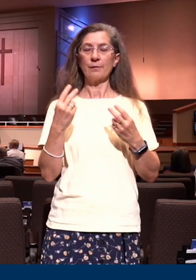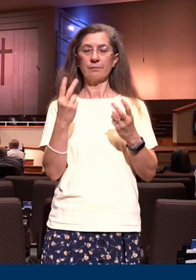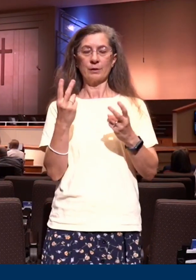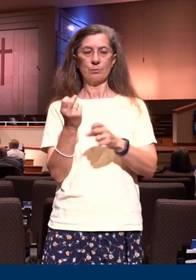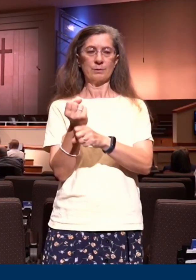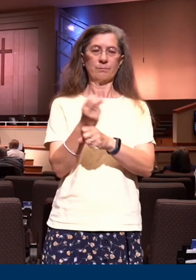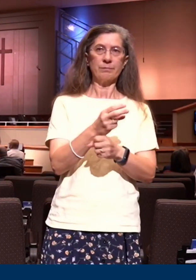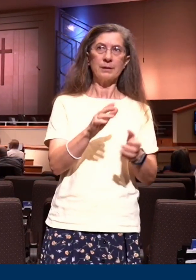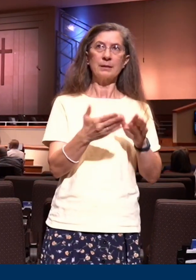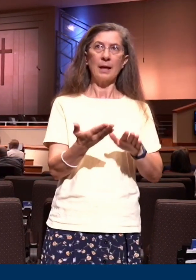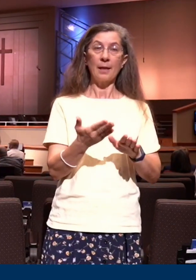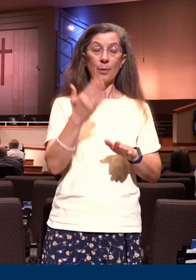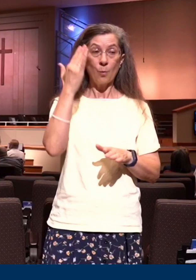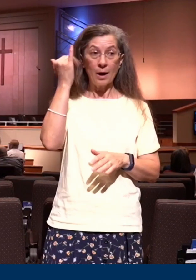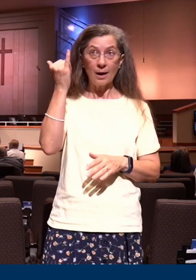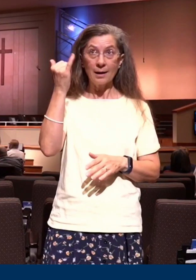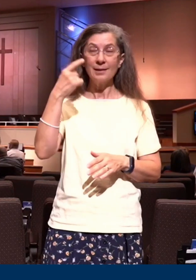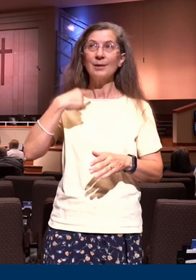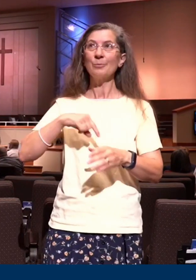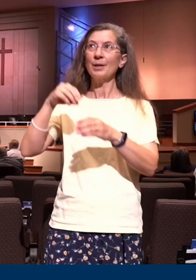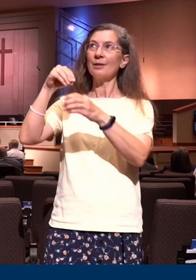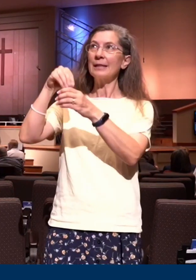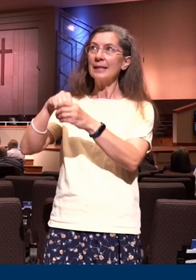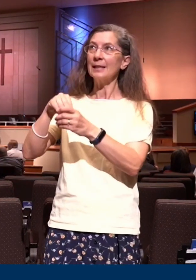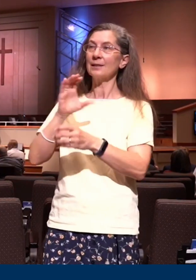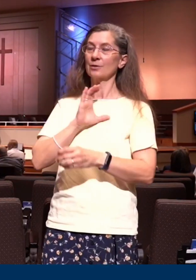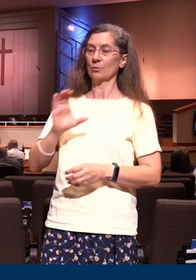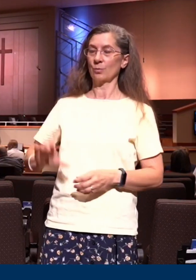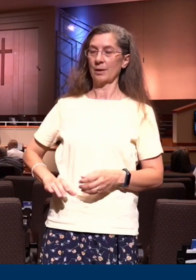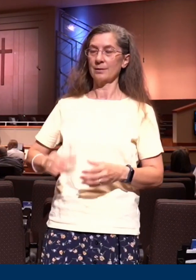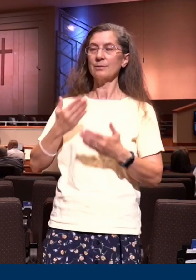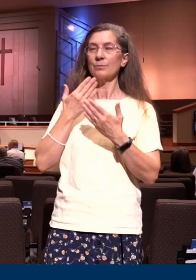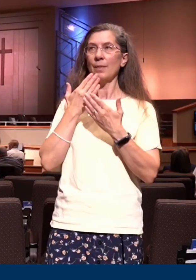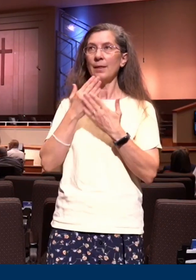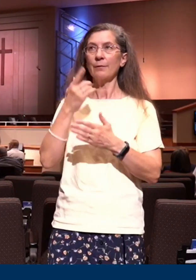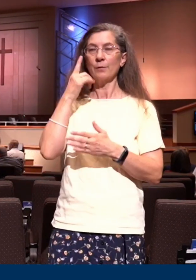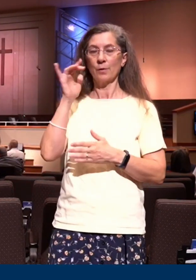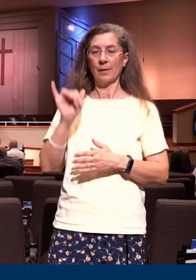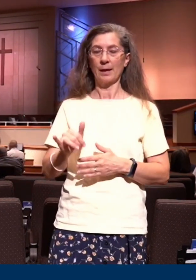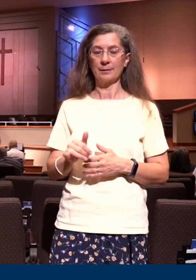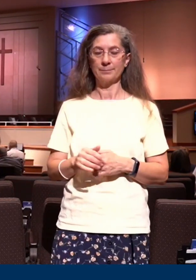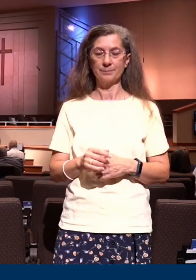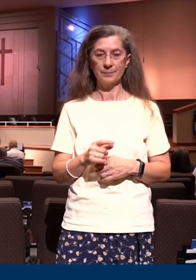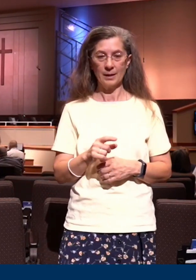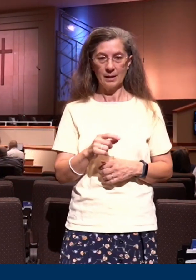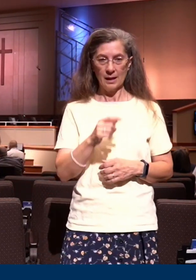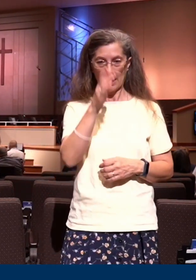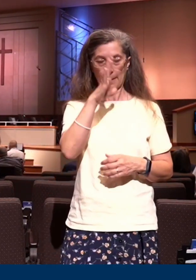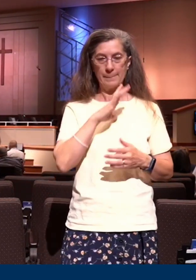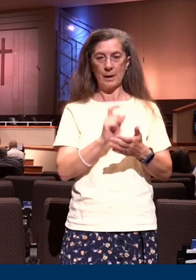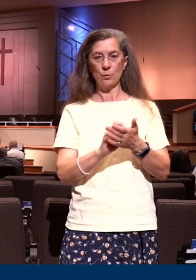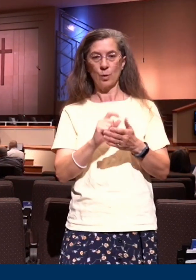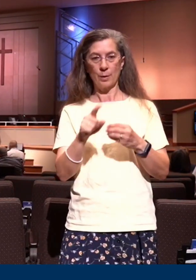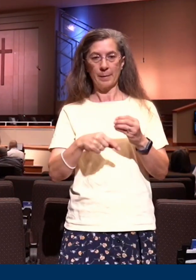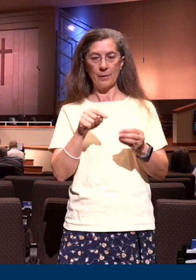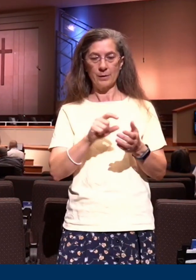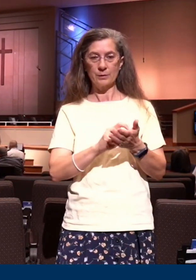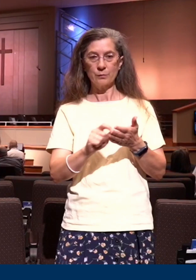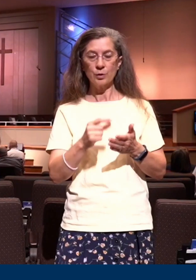in Christ. And thank God for that. Phillips also said of this passage, Paul is seeking to convey the remarkable